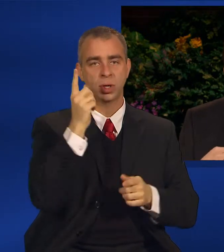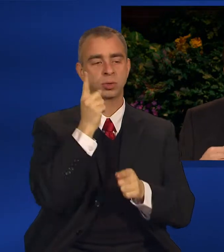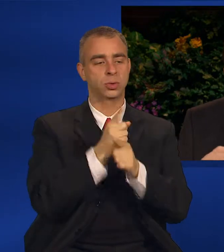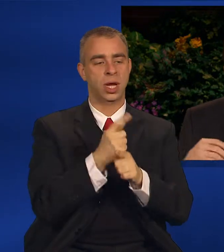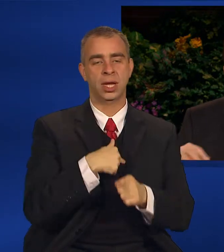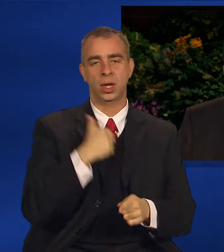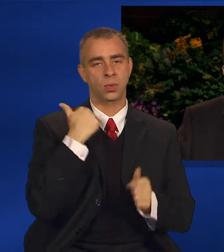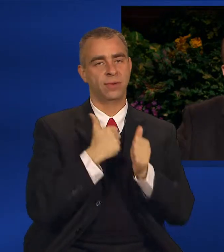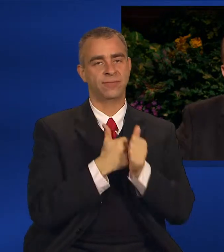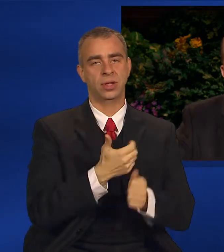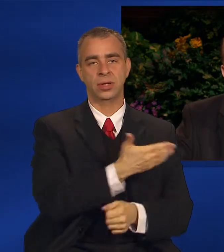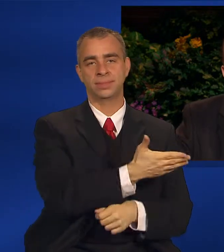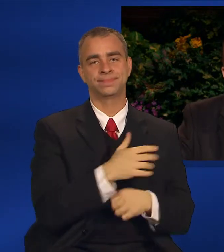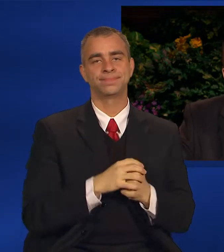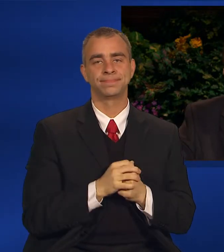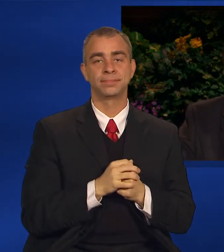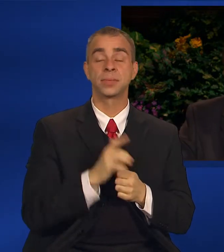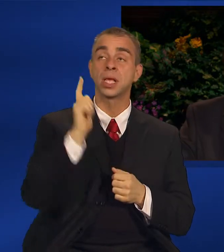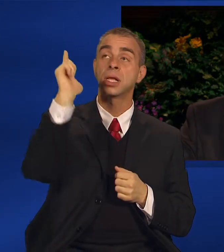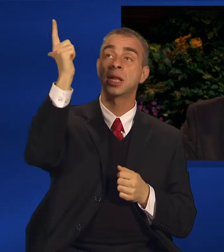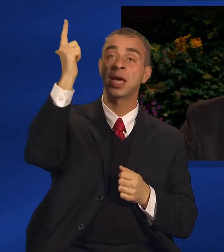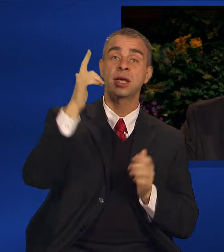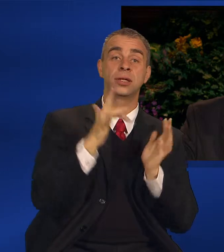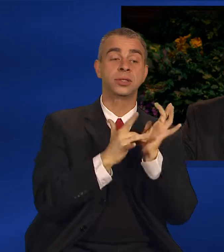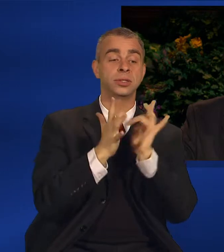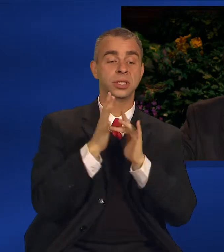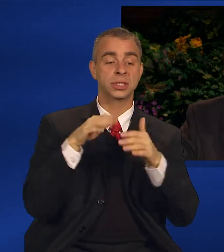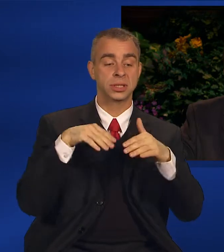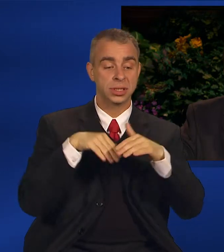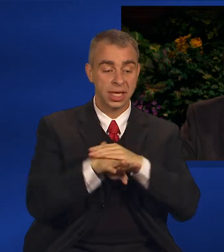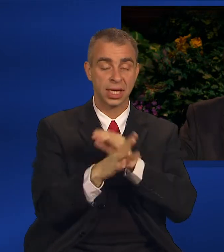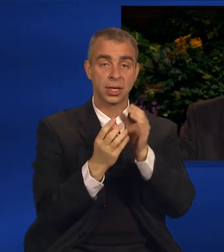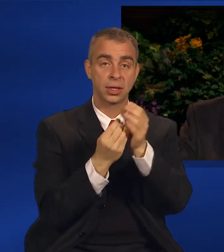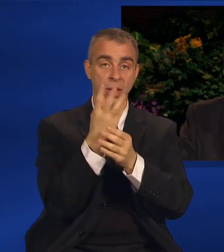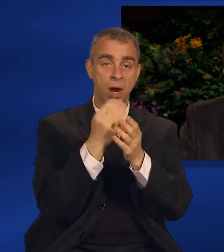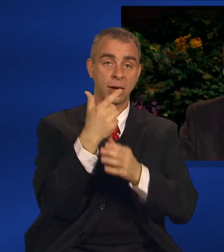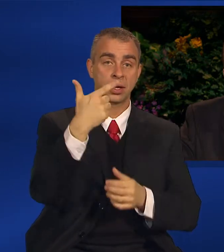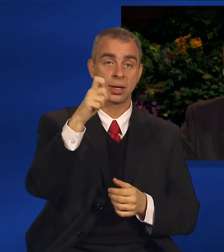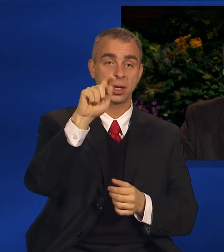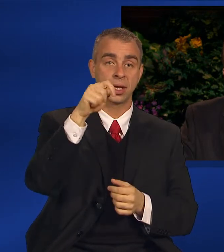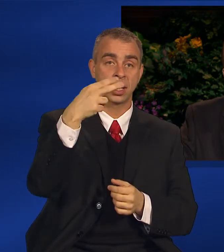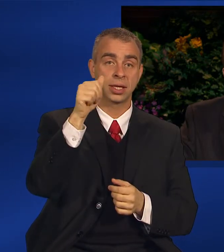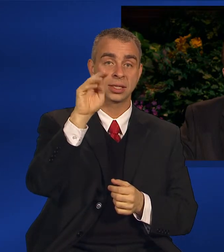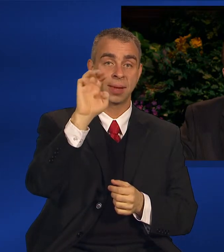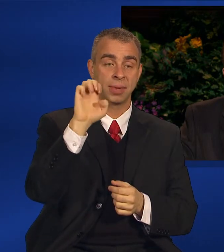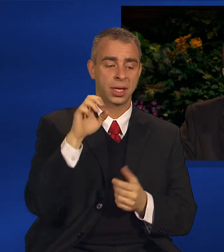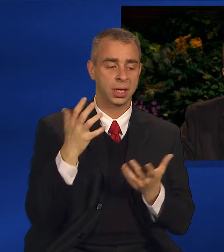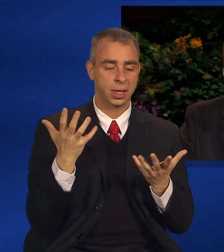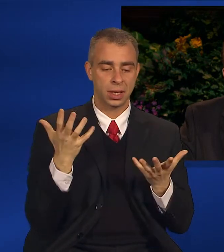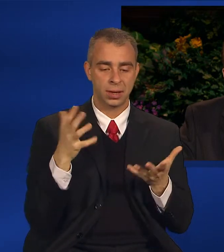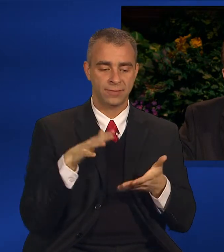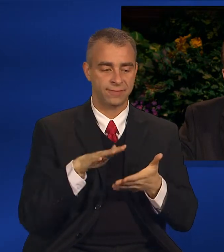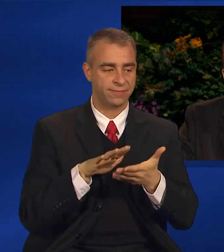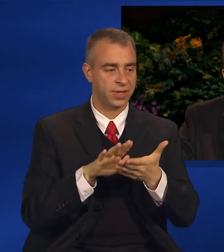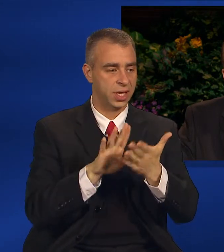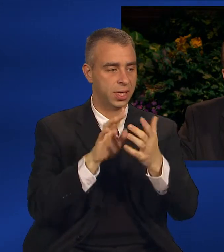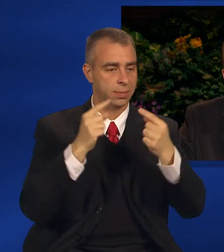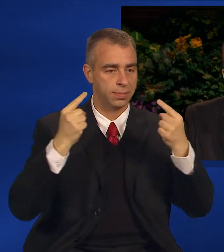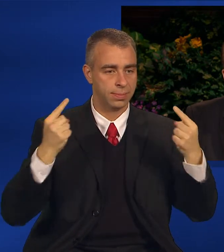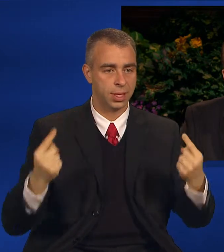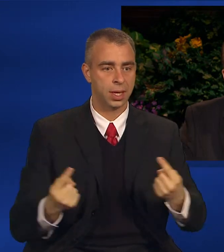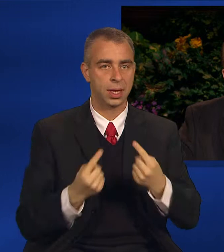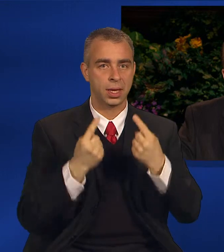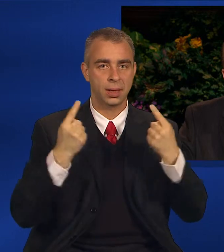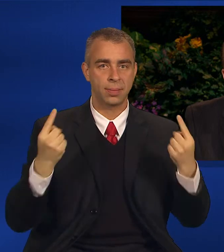When faced with the agony of Gethsemane, where he endured such pain that his sweat was, as it were, great drops of blood